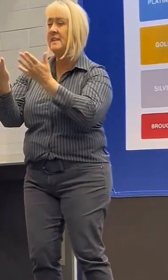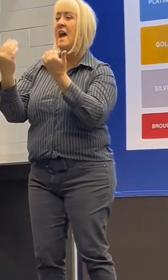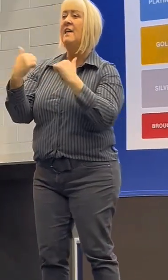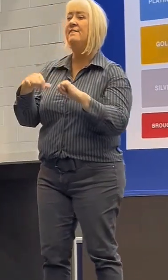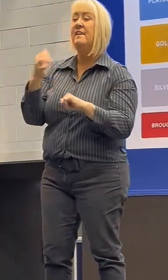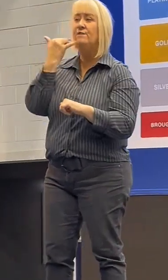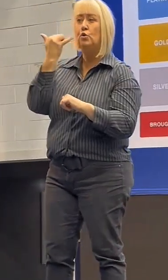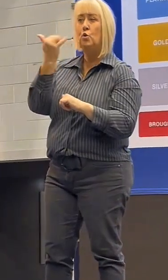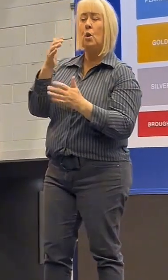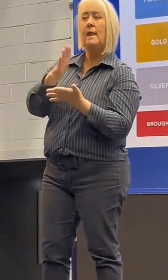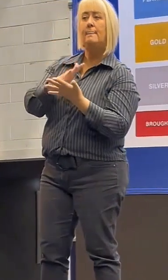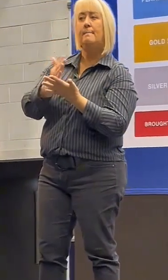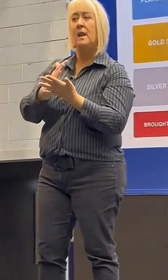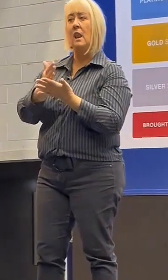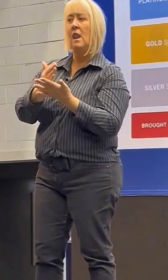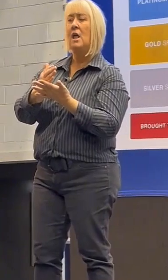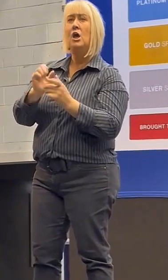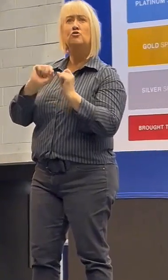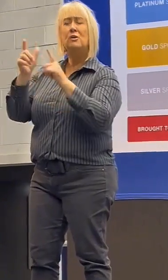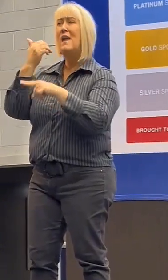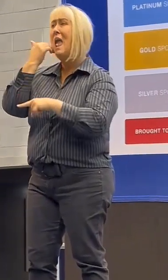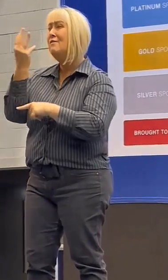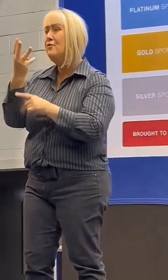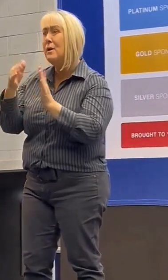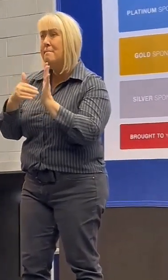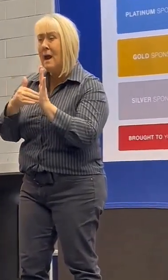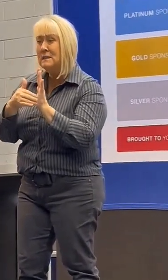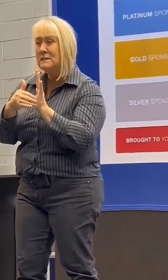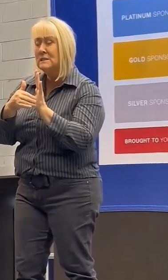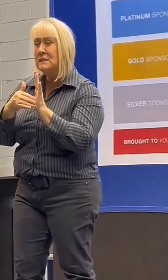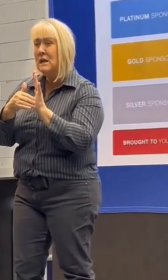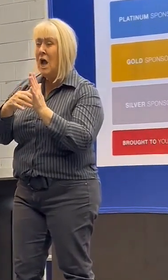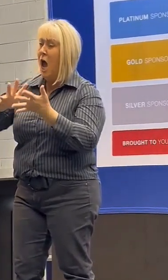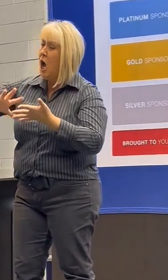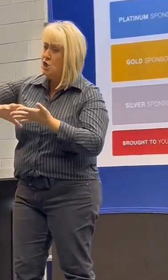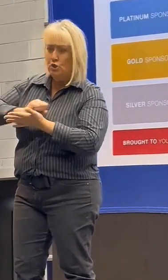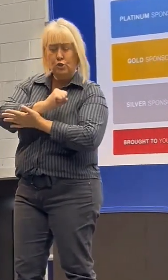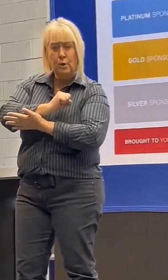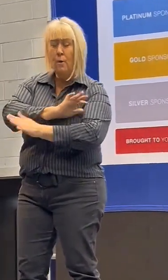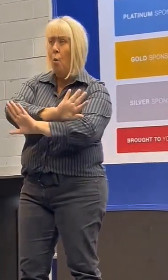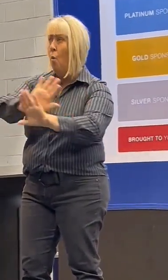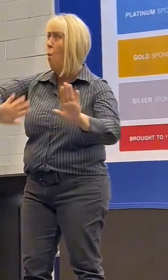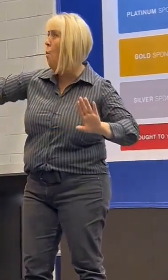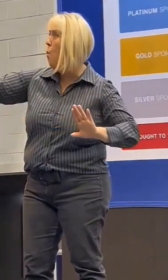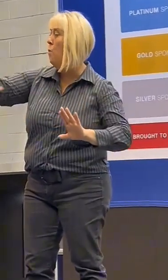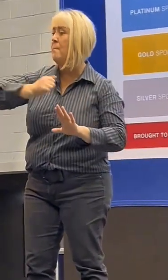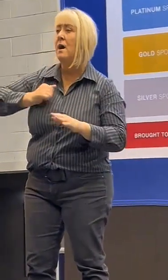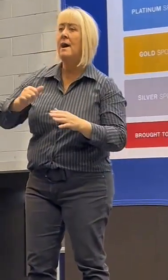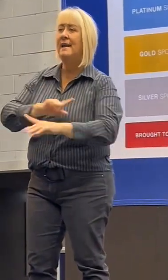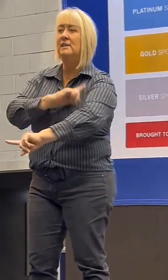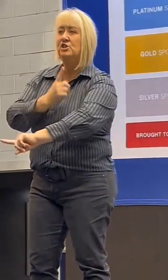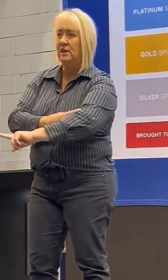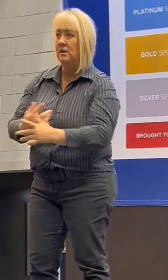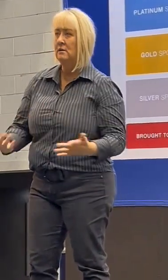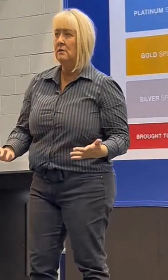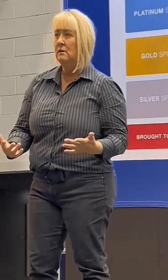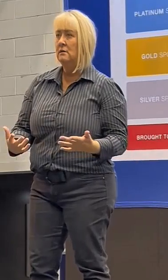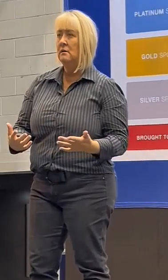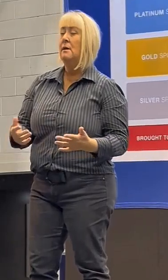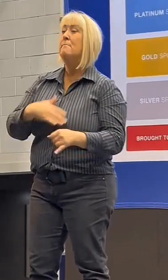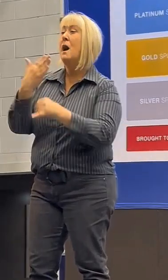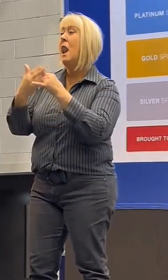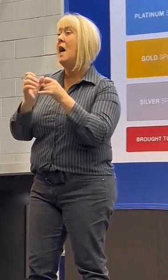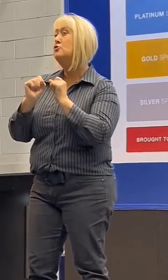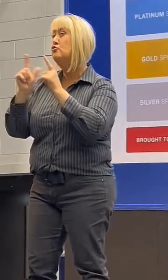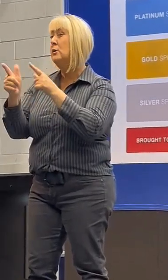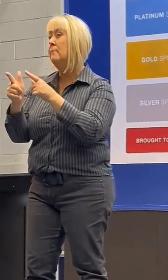was a significant struggle, consuming much of my already limited energy. During my first trip, lasting about six weeks,